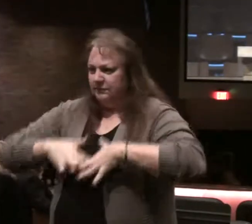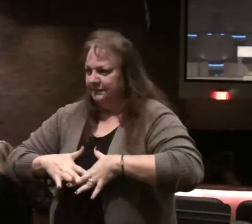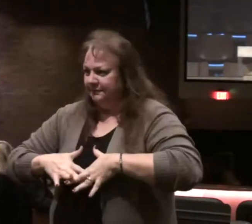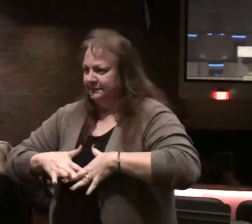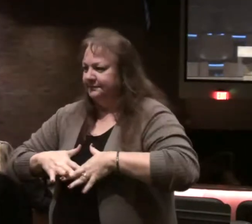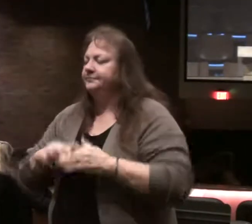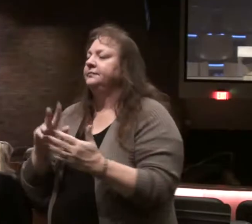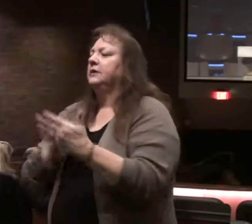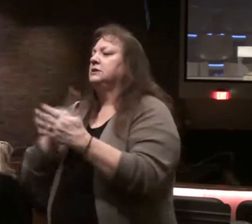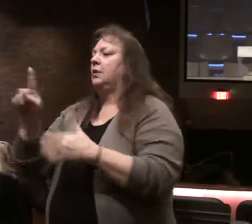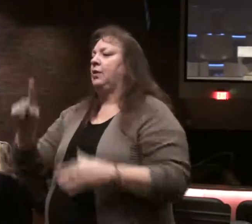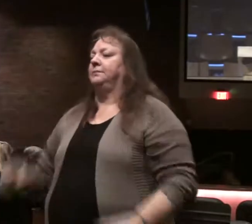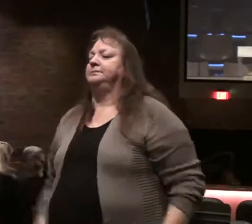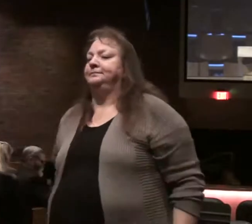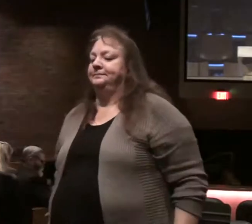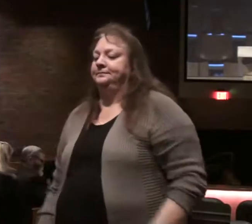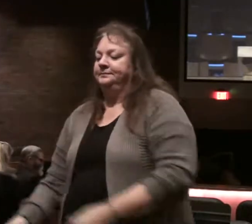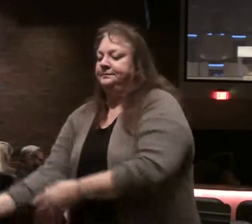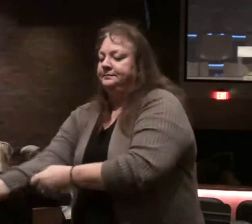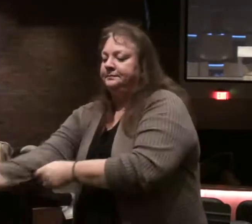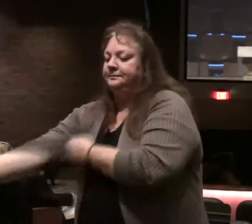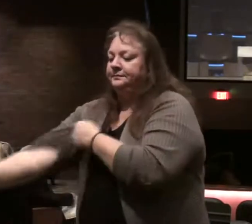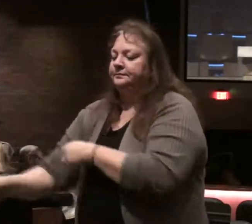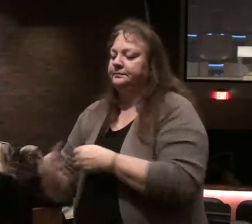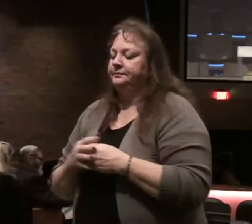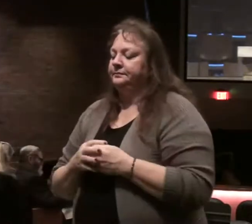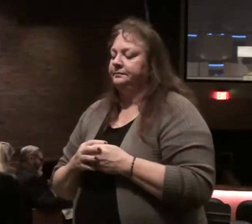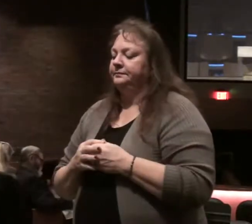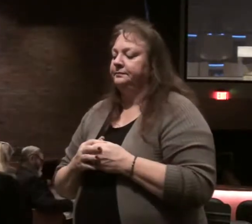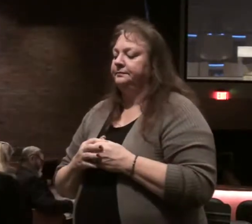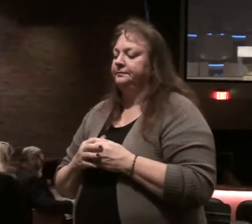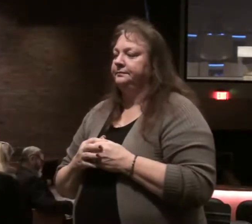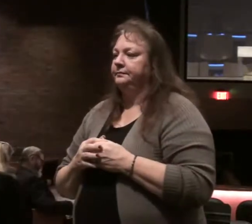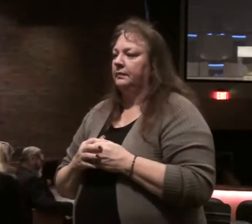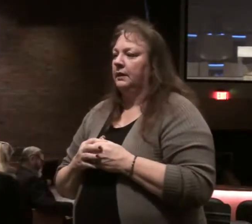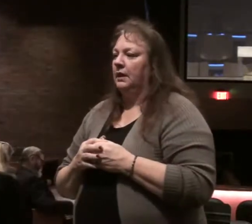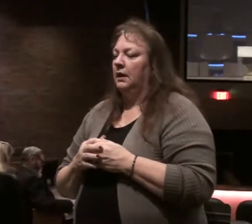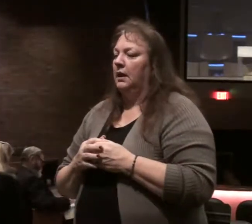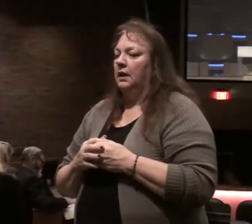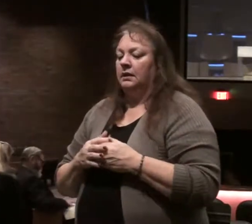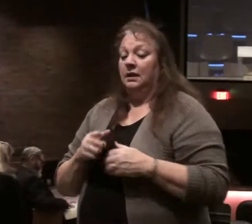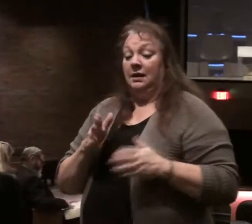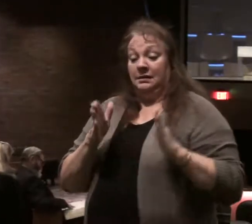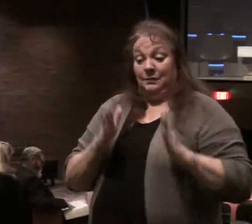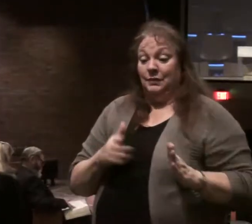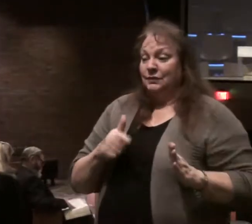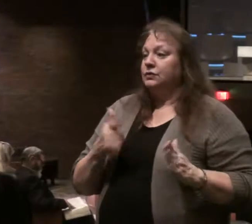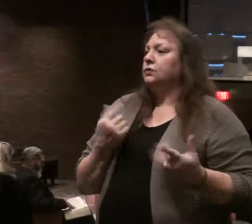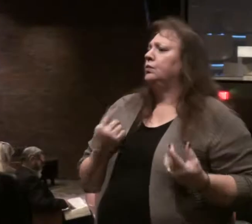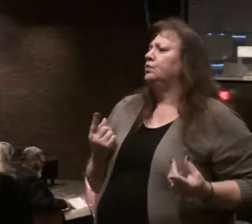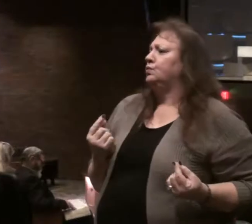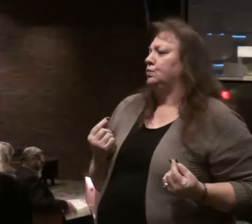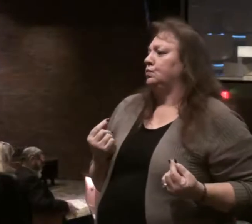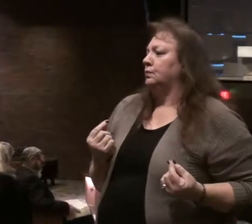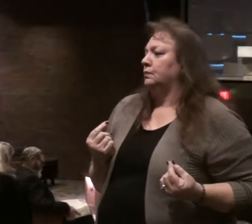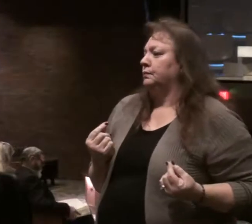back to Psalm chapter 1. And this is what the happy, the blessed person will do.